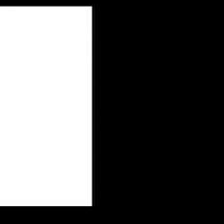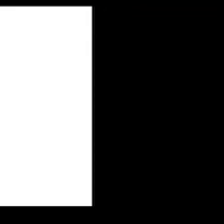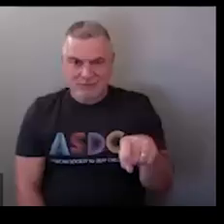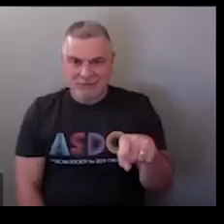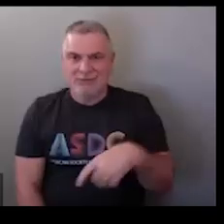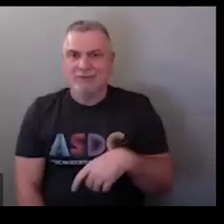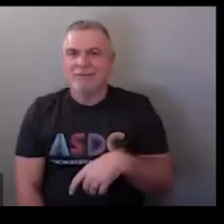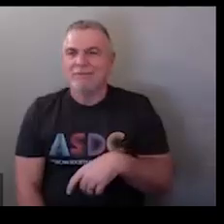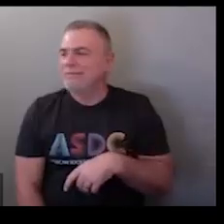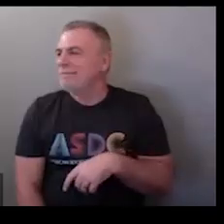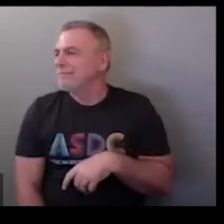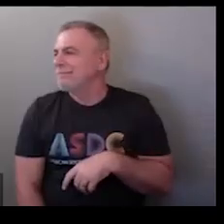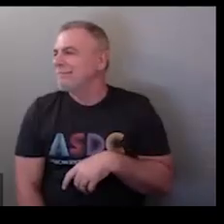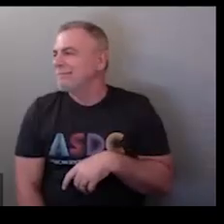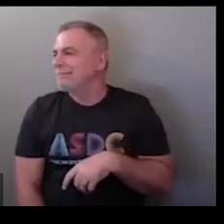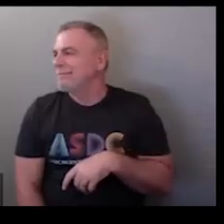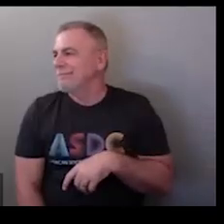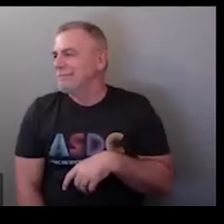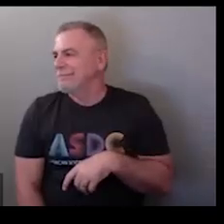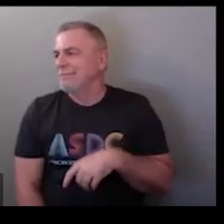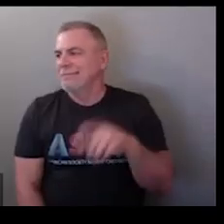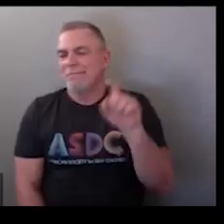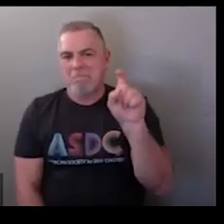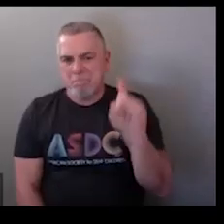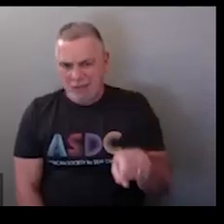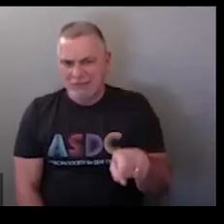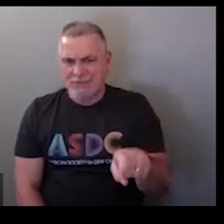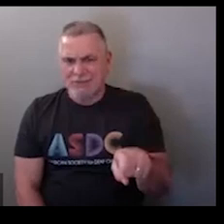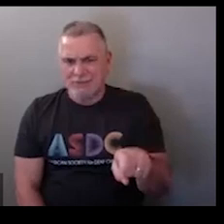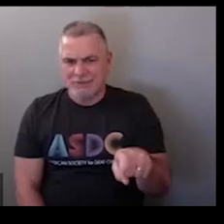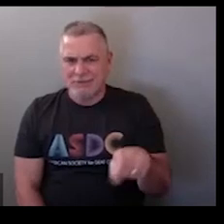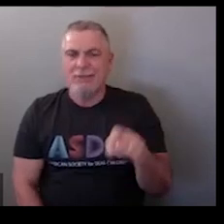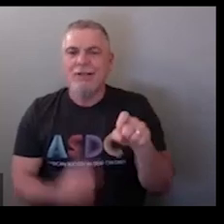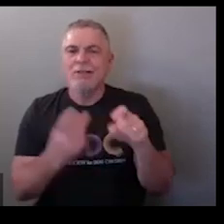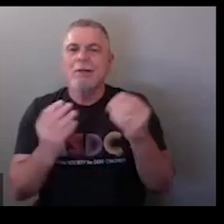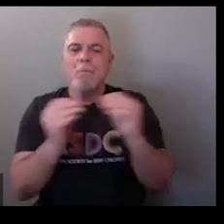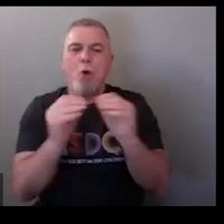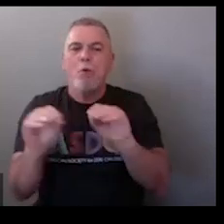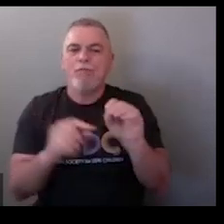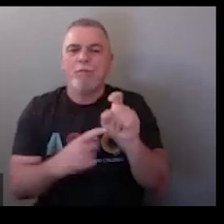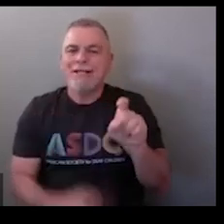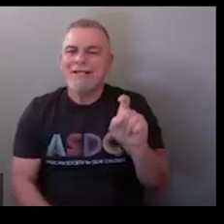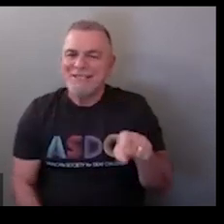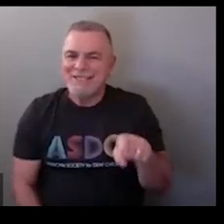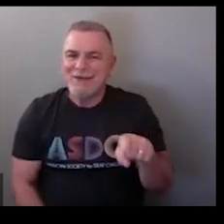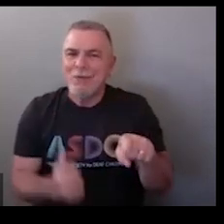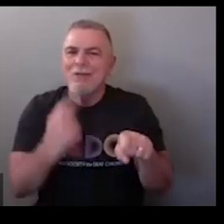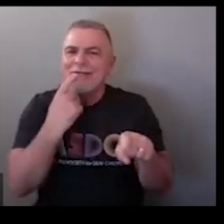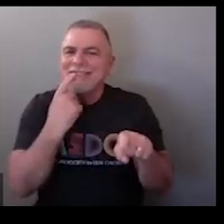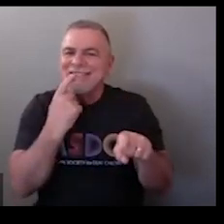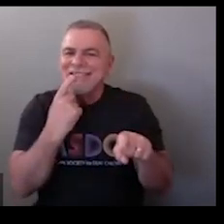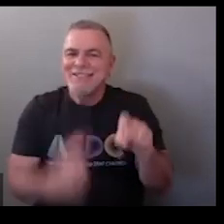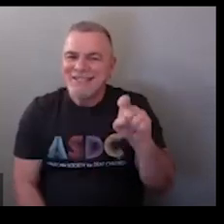okay hold on one sec so this one movement is the sign for must versus need okay you see that